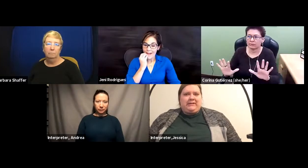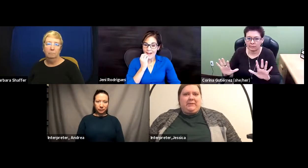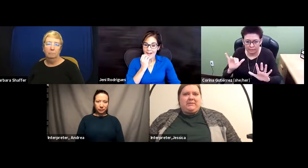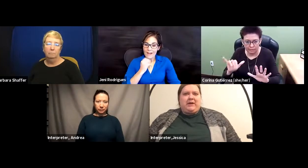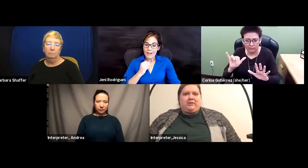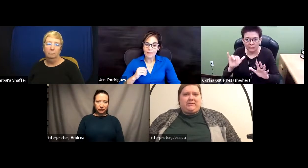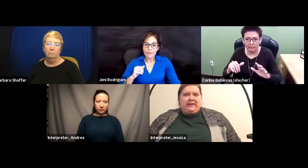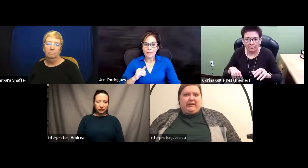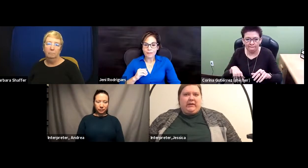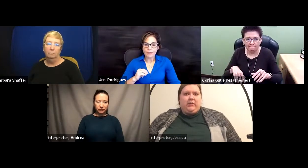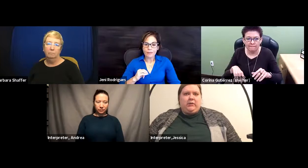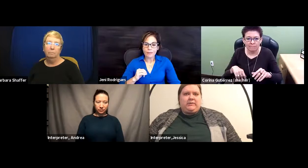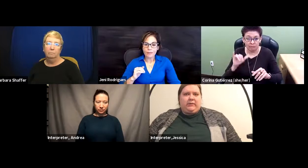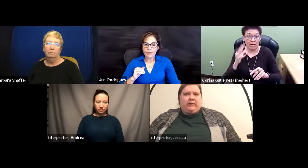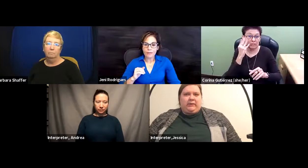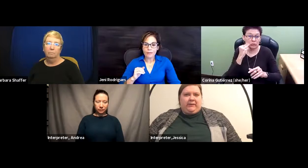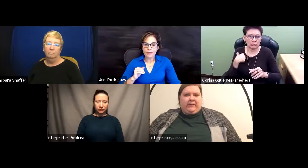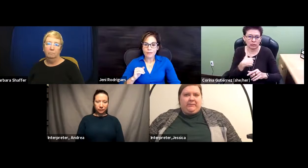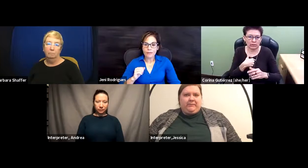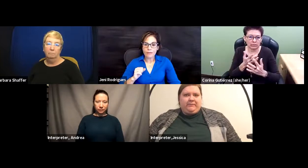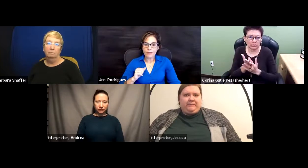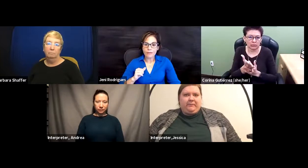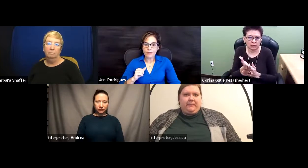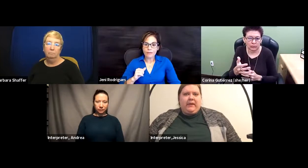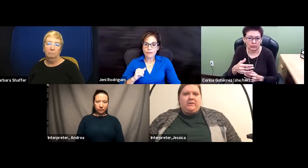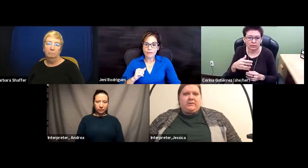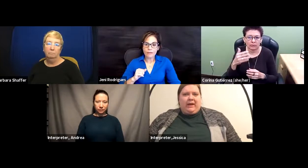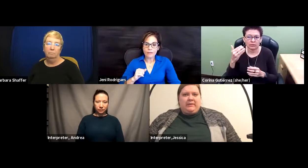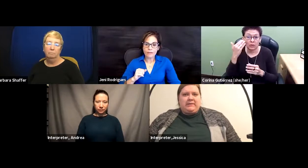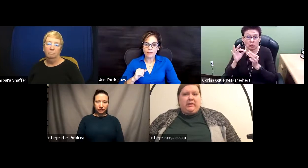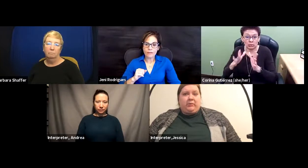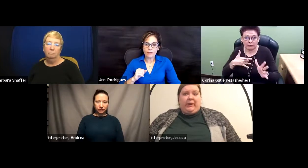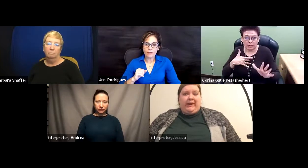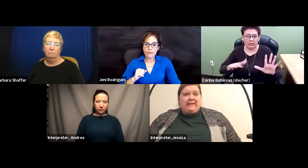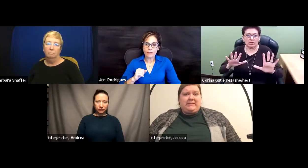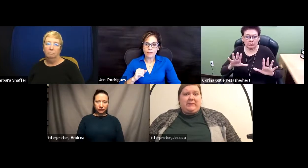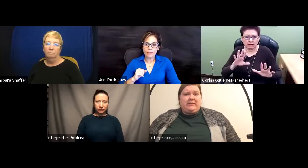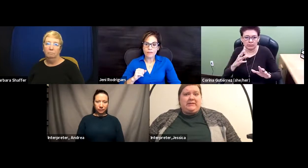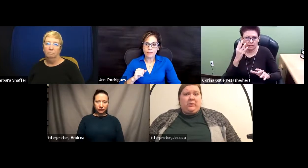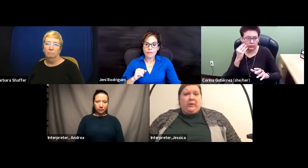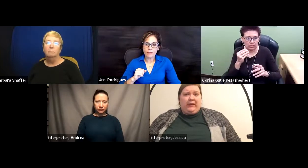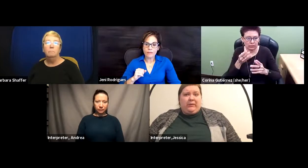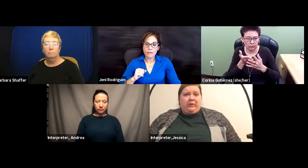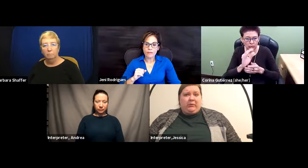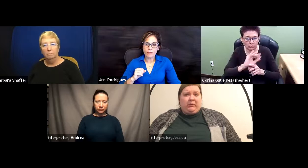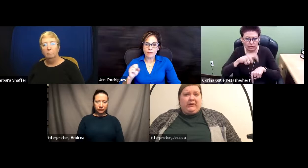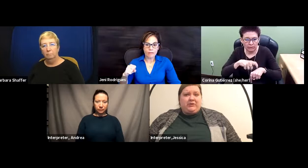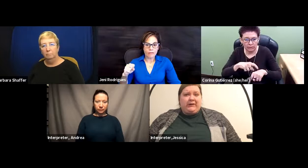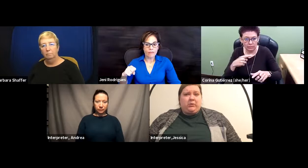to be able to understand what was going on around them. So that was a great experience that we went through in trying to